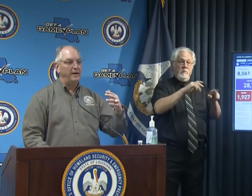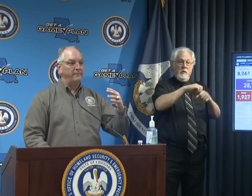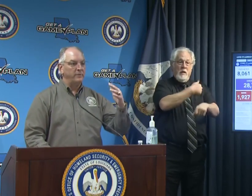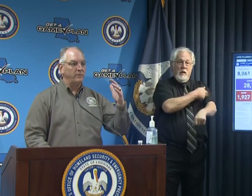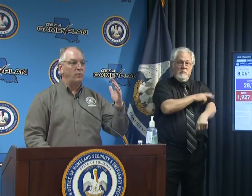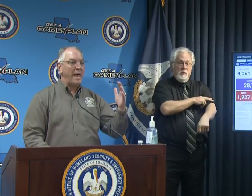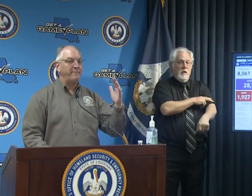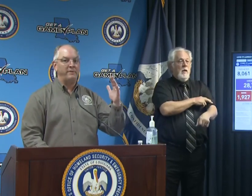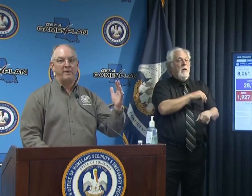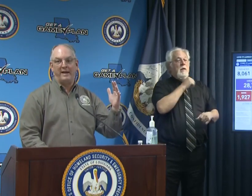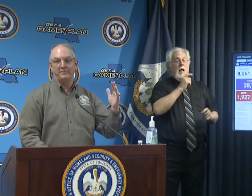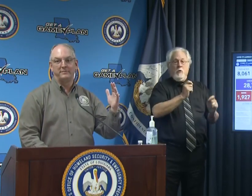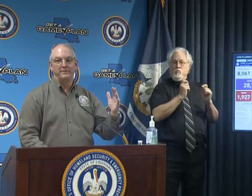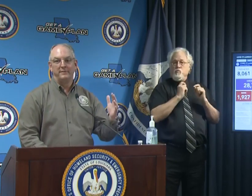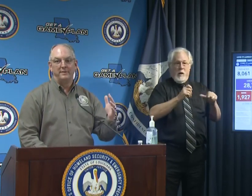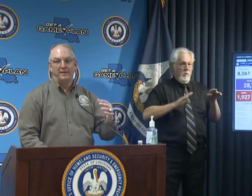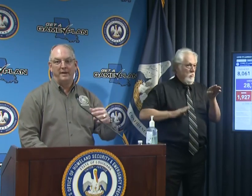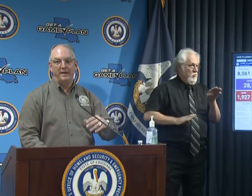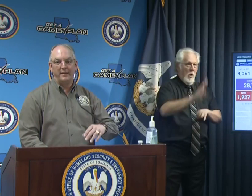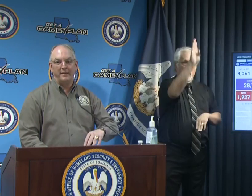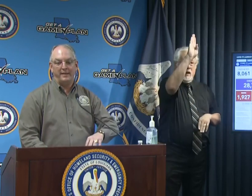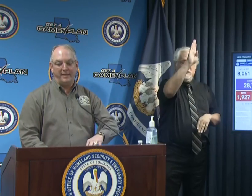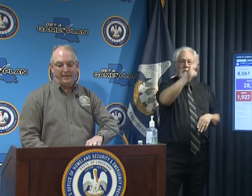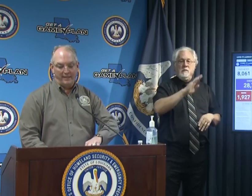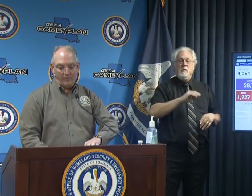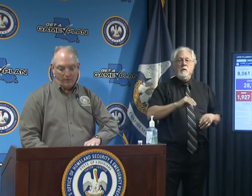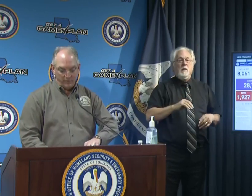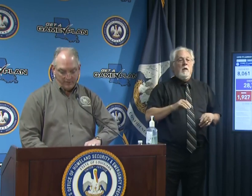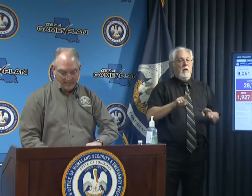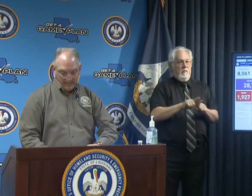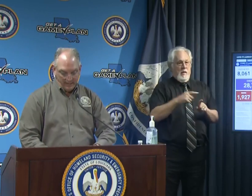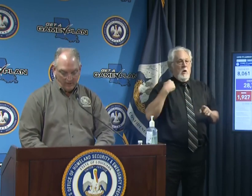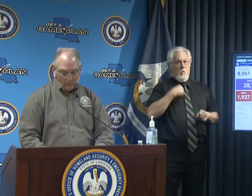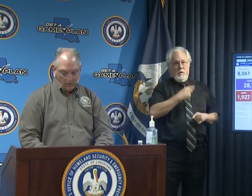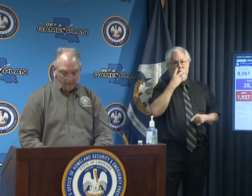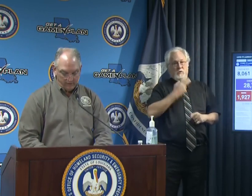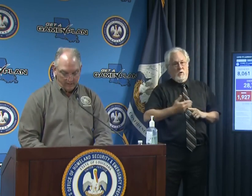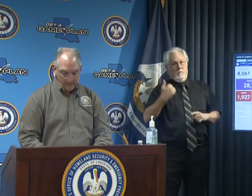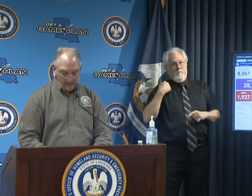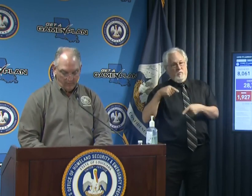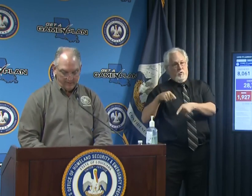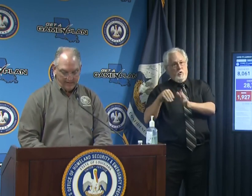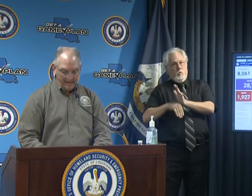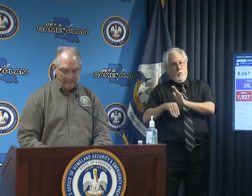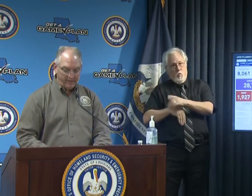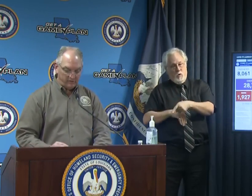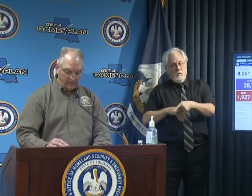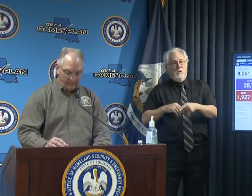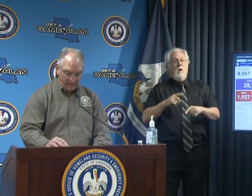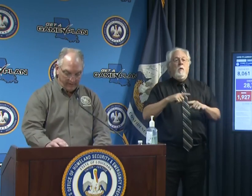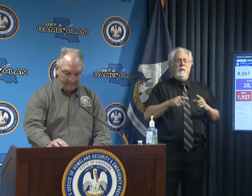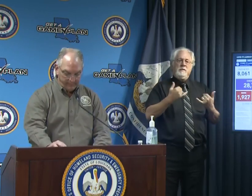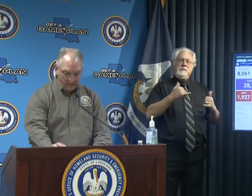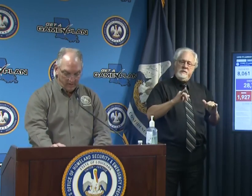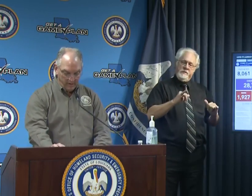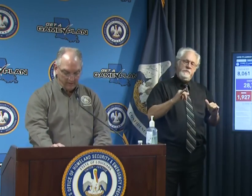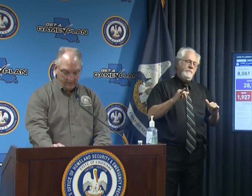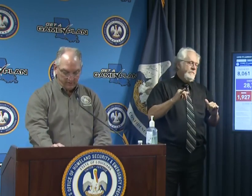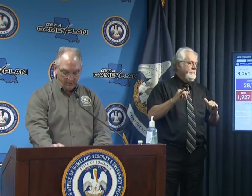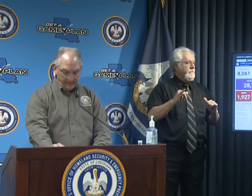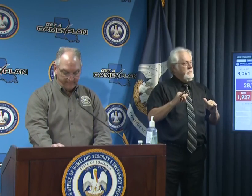rapid rise that we were seeing in New Orleans at one time but it's still very